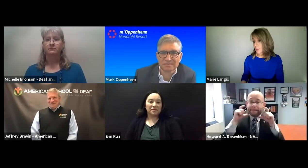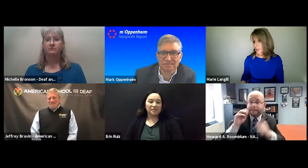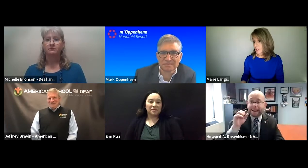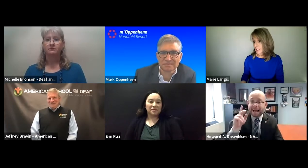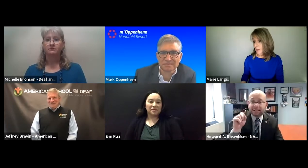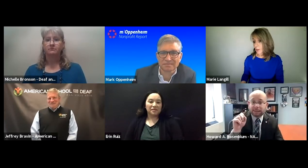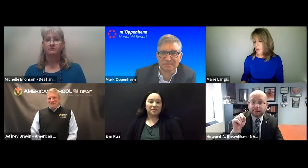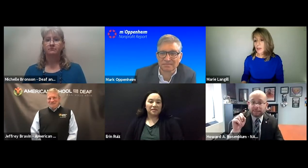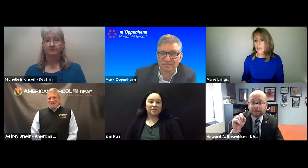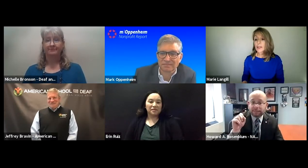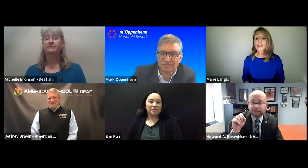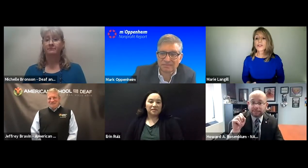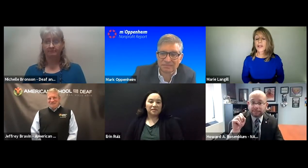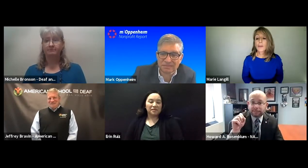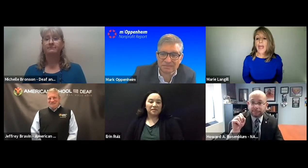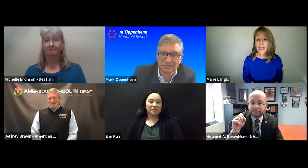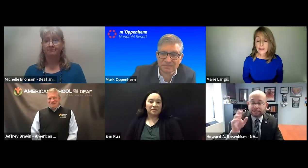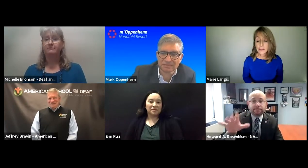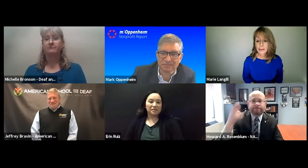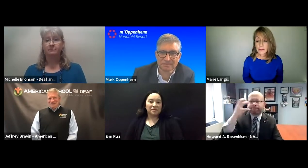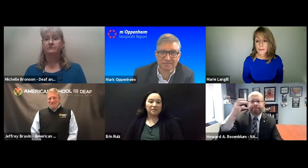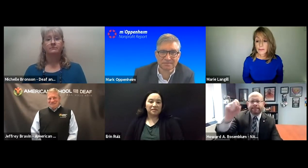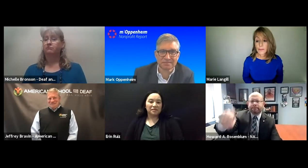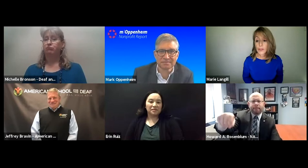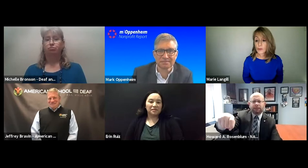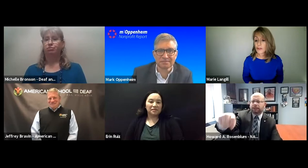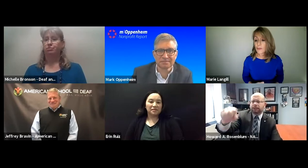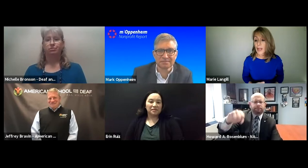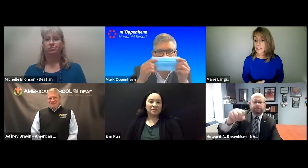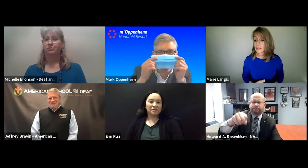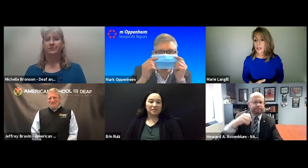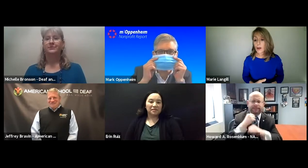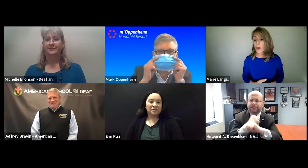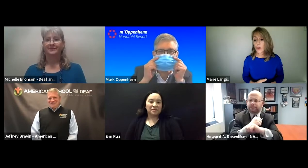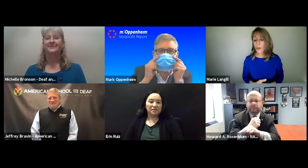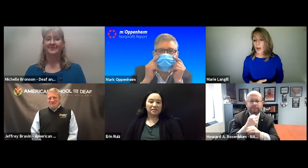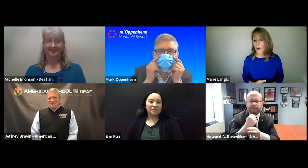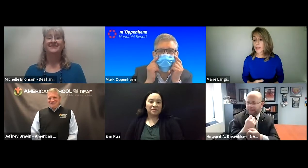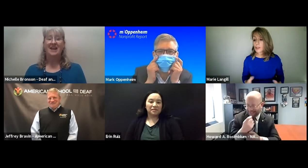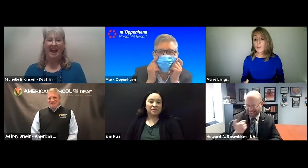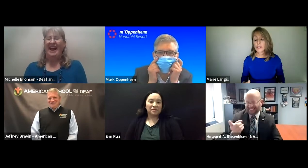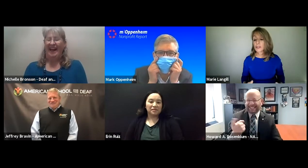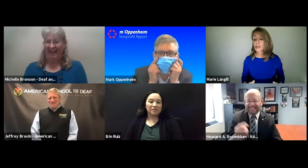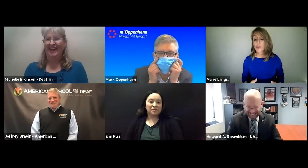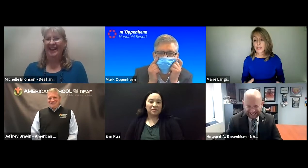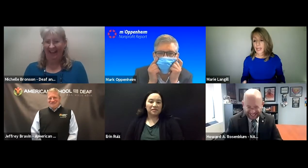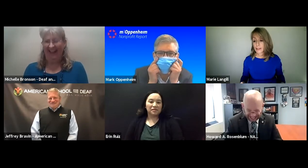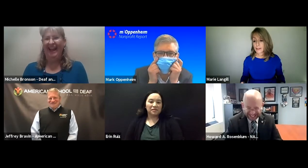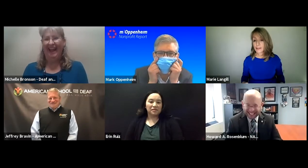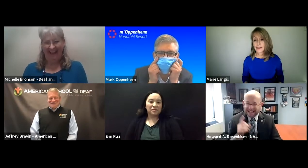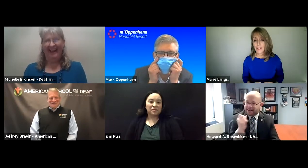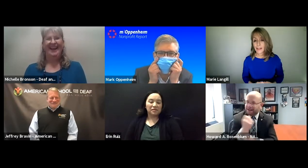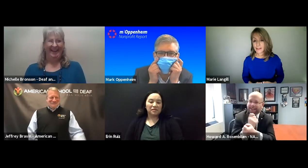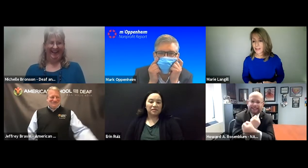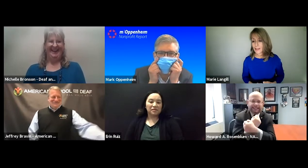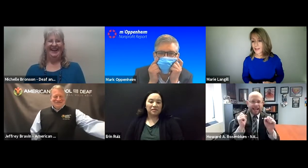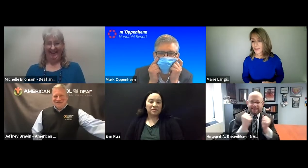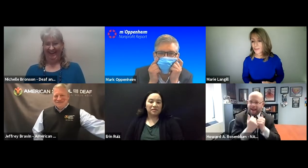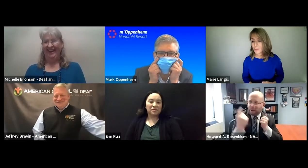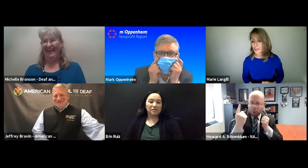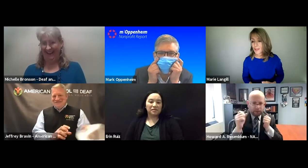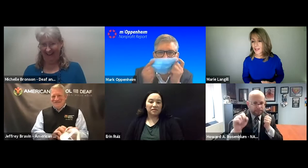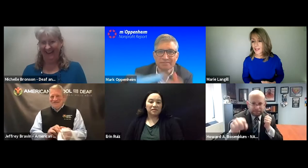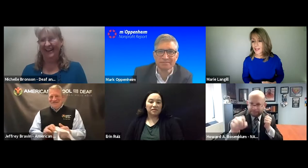other. For one example, let's look at the masks, the use of masks. Wow. It's a must to protect us. Yes.